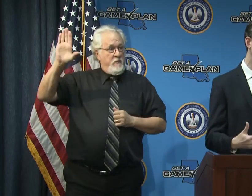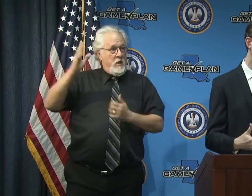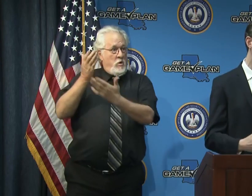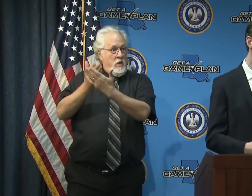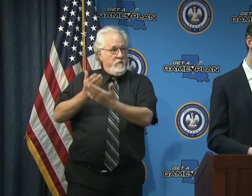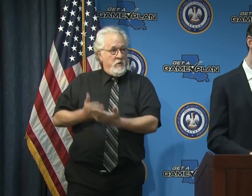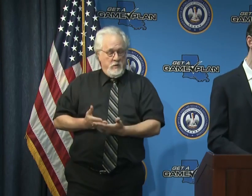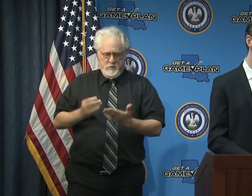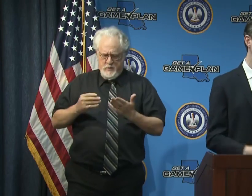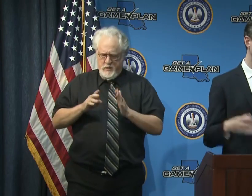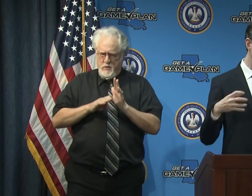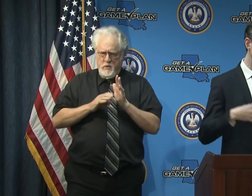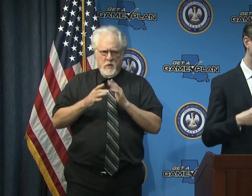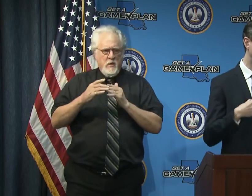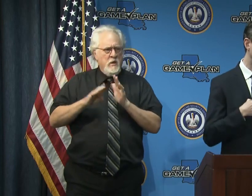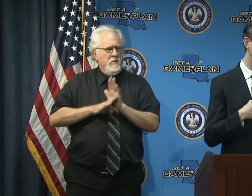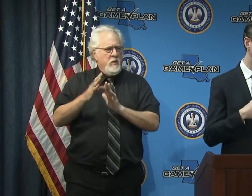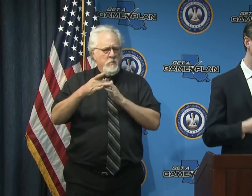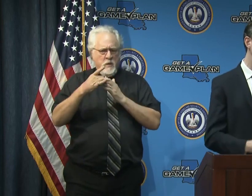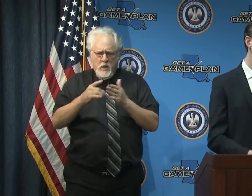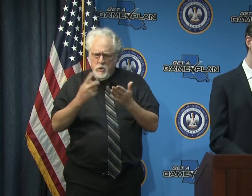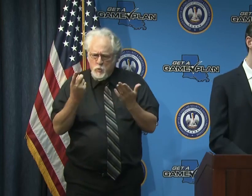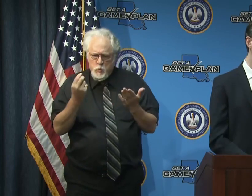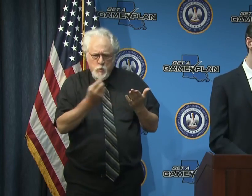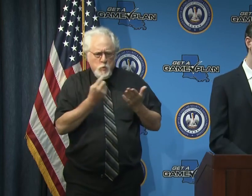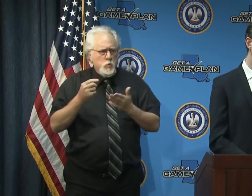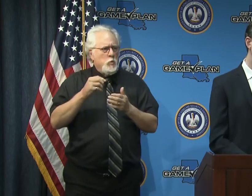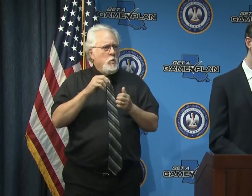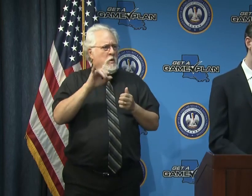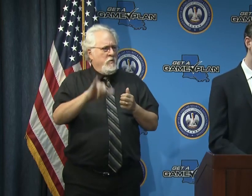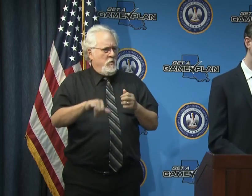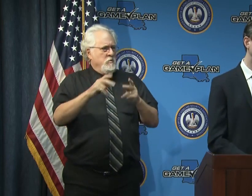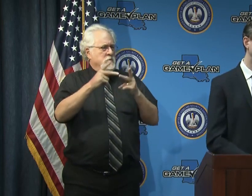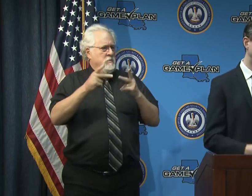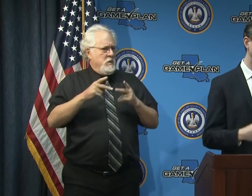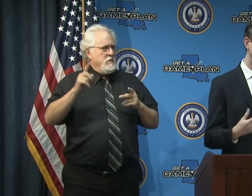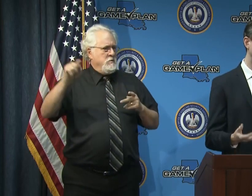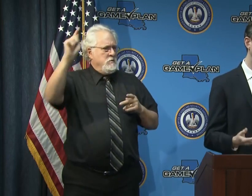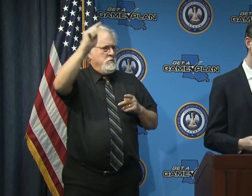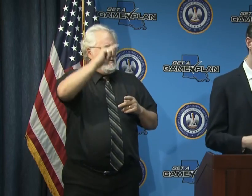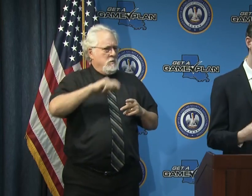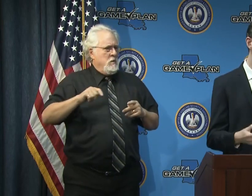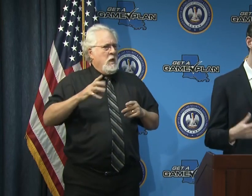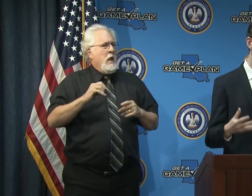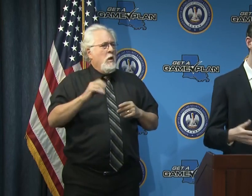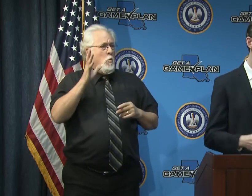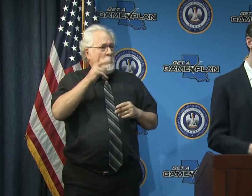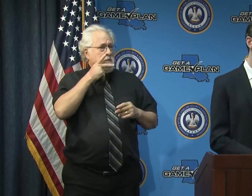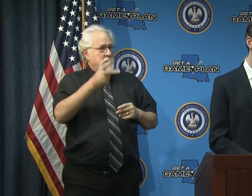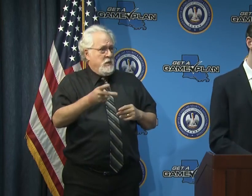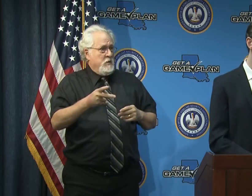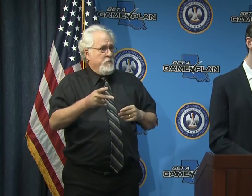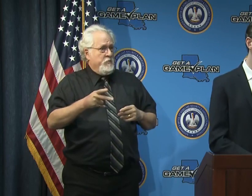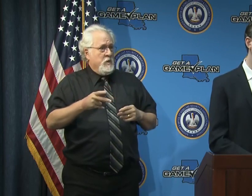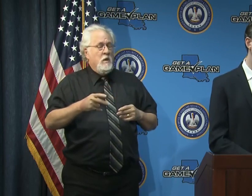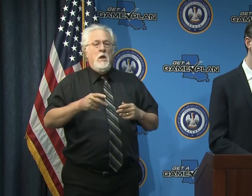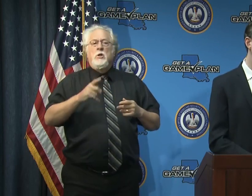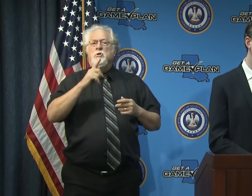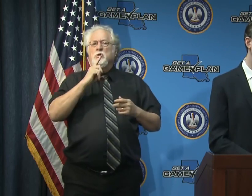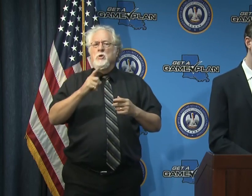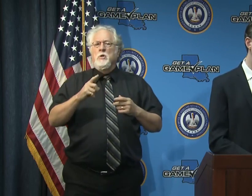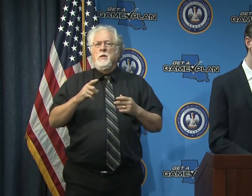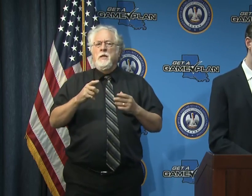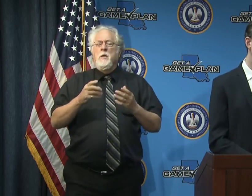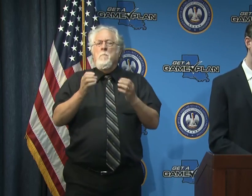evidence and develop guidance really about what we do in those settings across the state and and and what you'll see is us certainly leaning